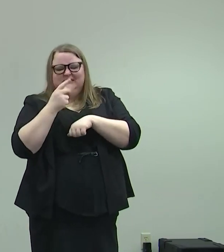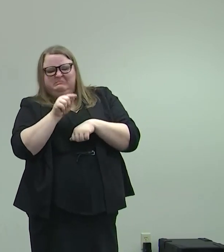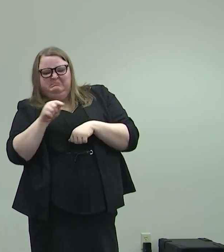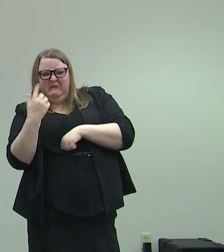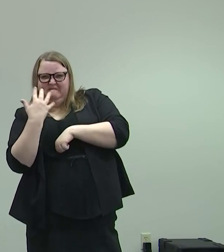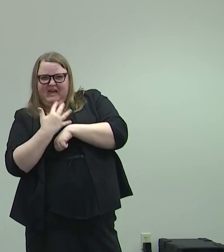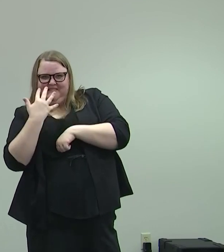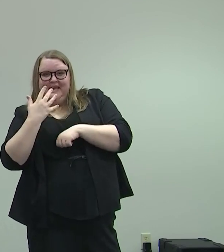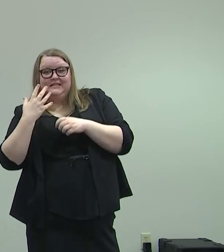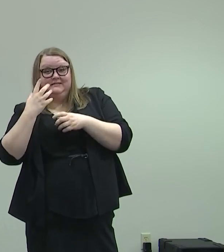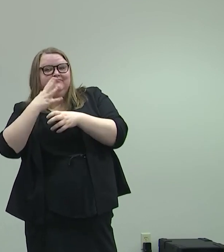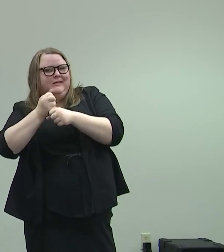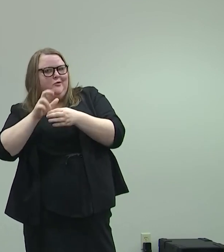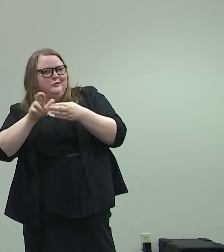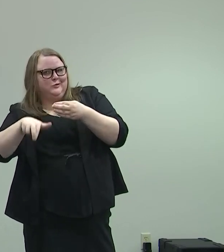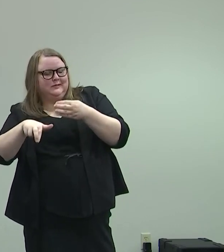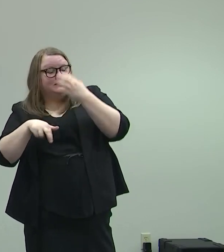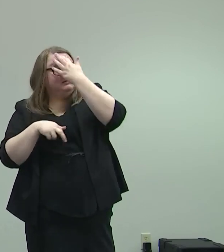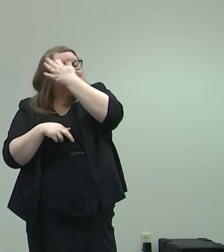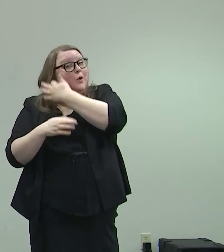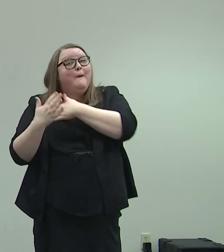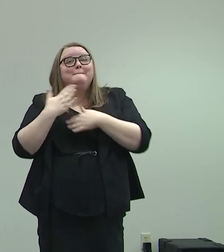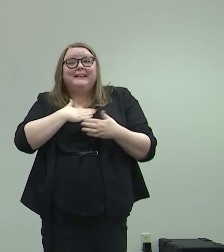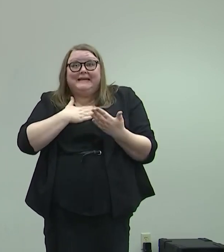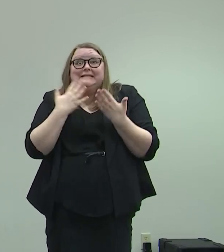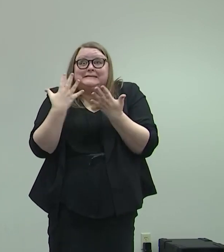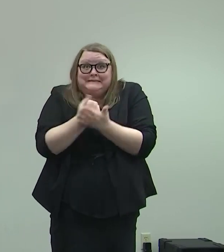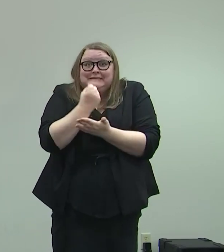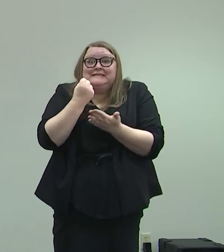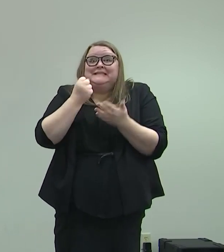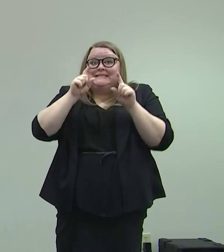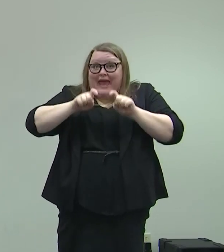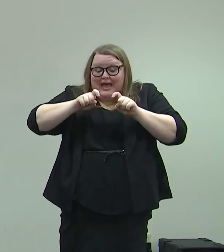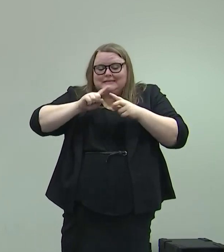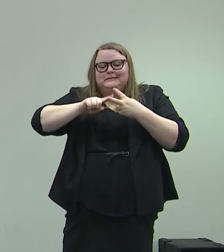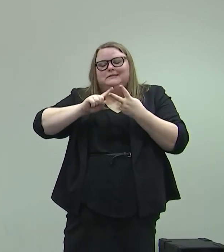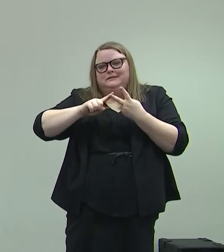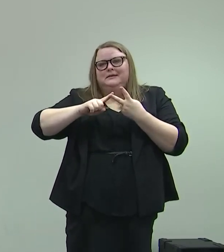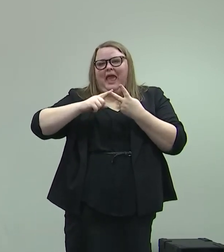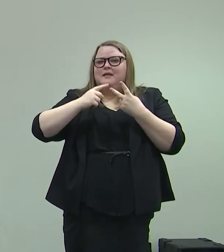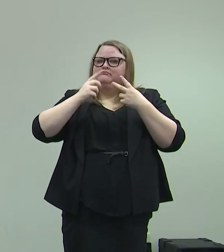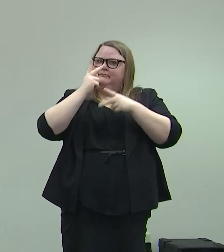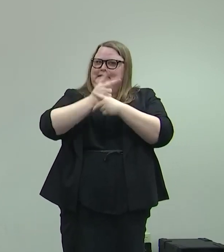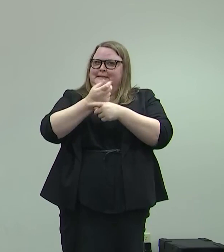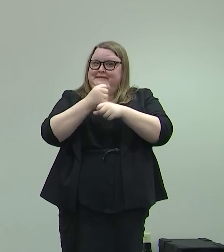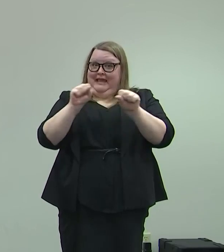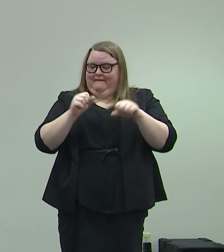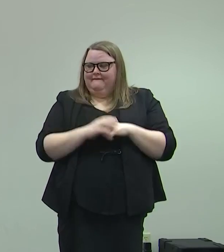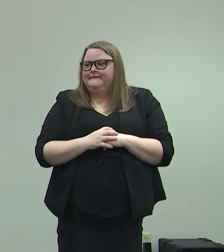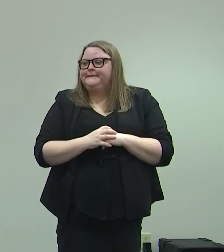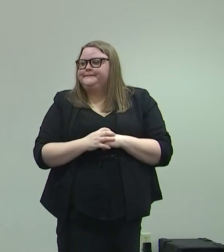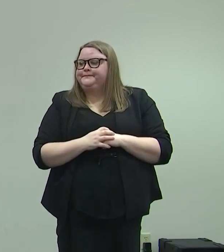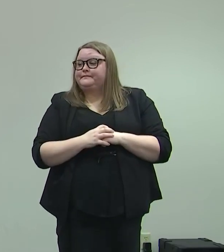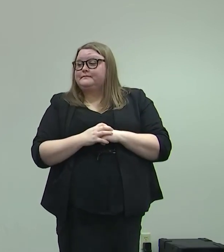Please stay safe. I encourage you to take advantage of that. And one more thing I'm going to bring up. For those of you who have not signed up for it,